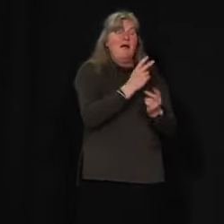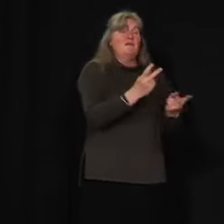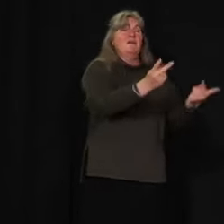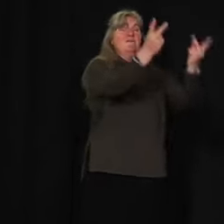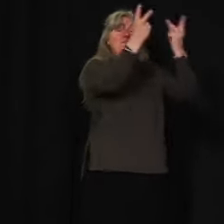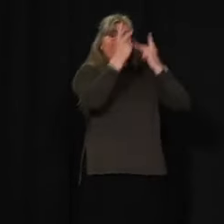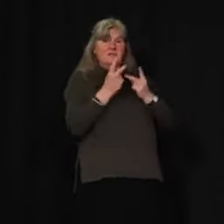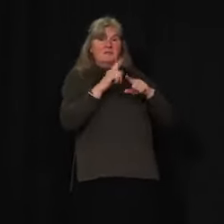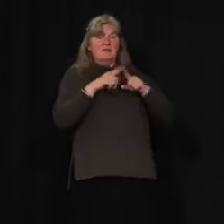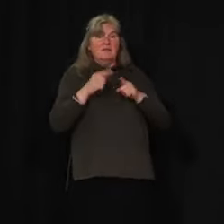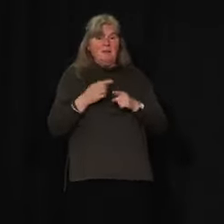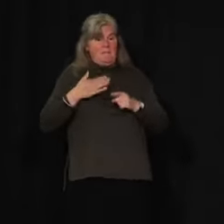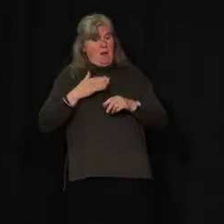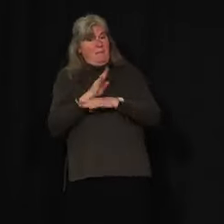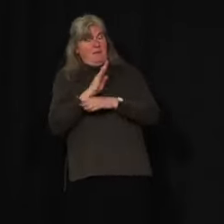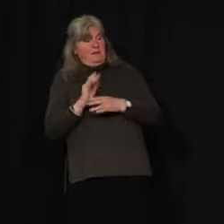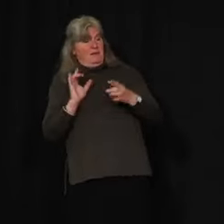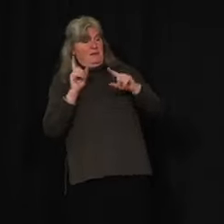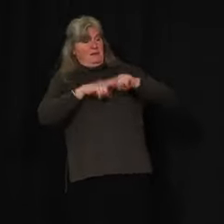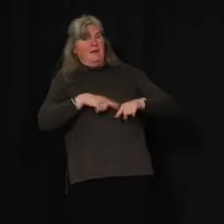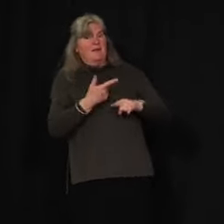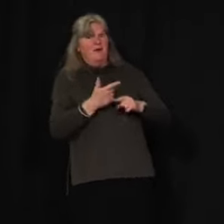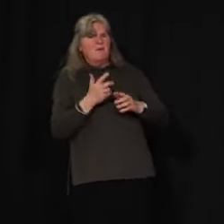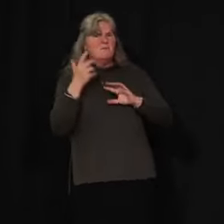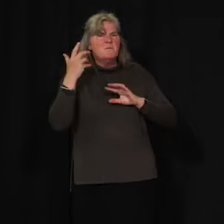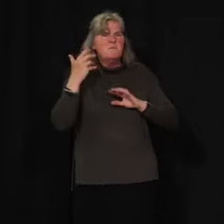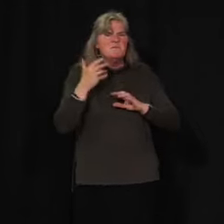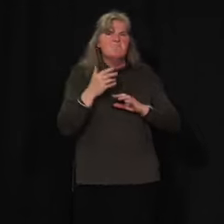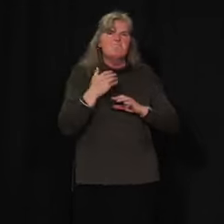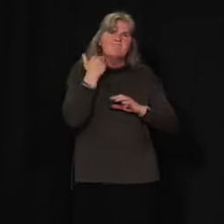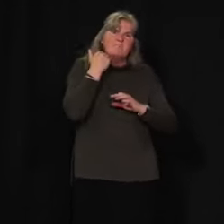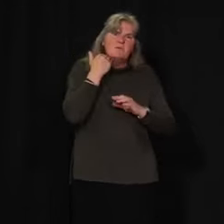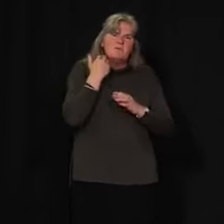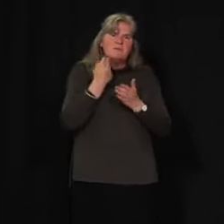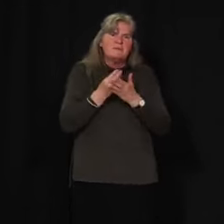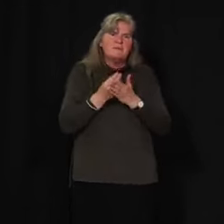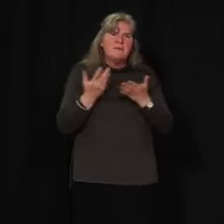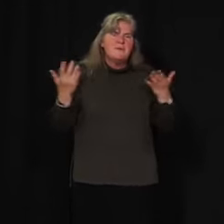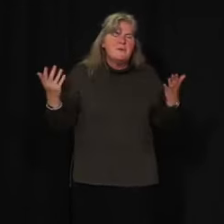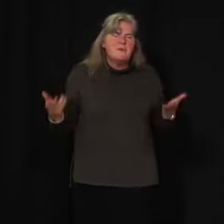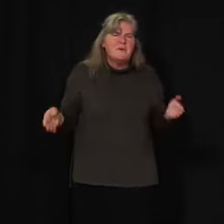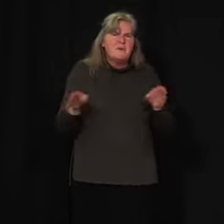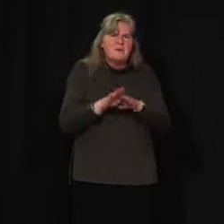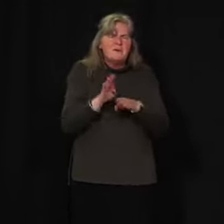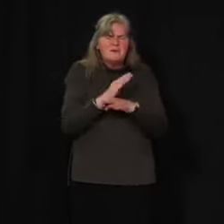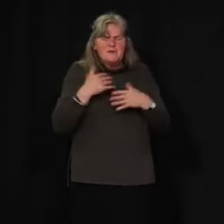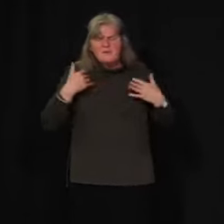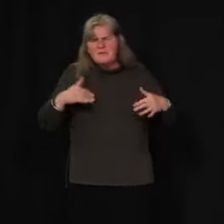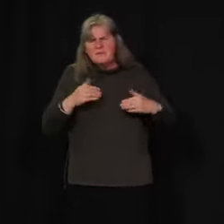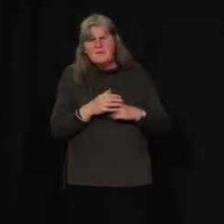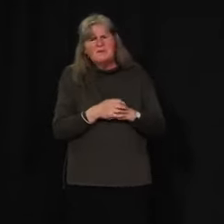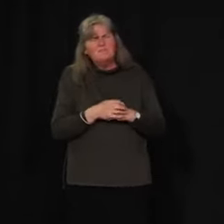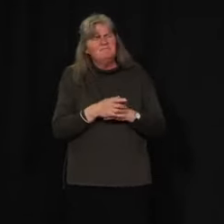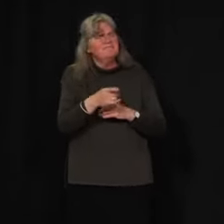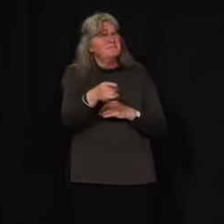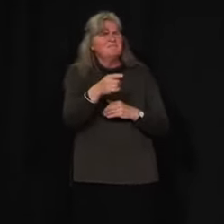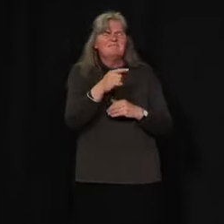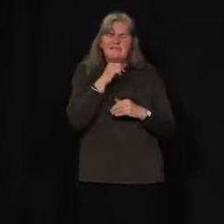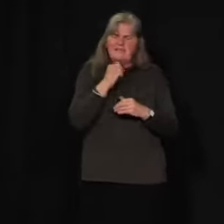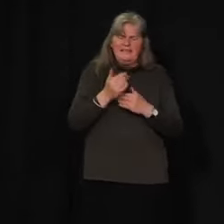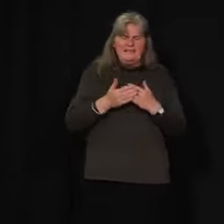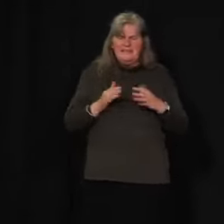or desperation. And we sense increasing public unrest at keeping distant from each other.